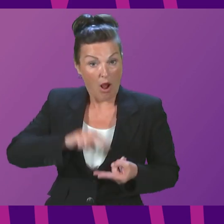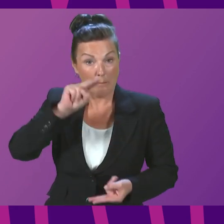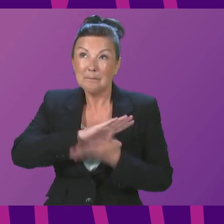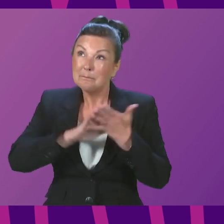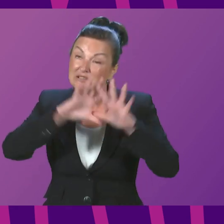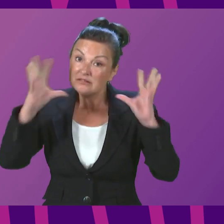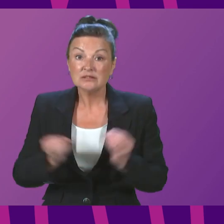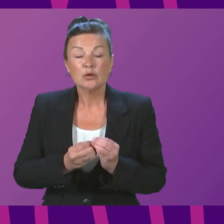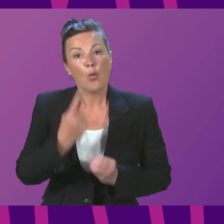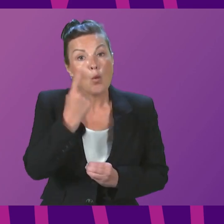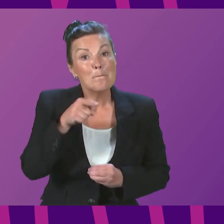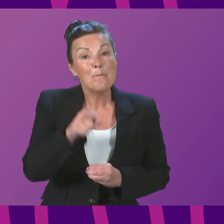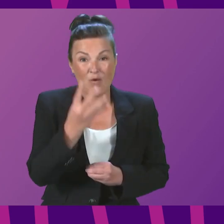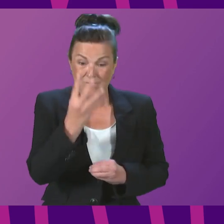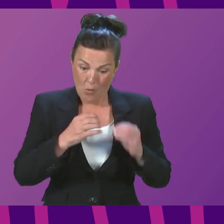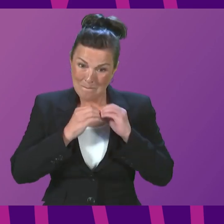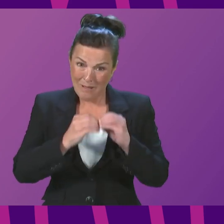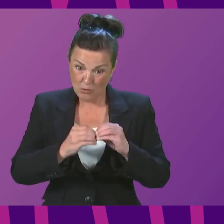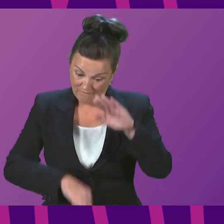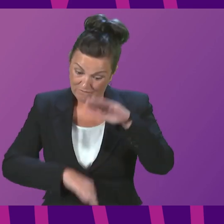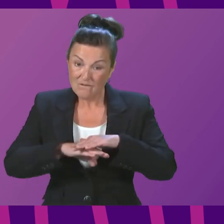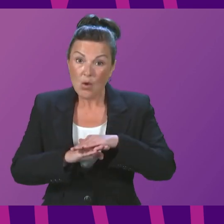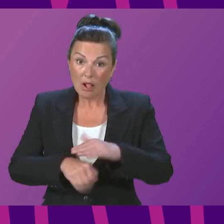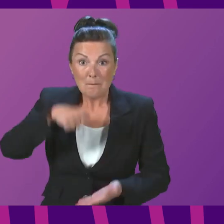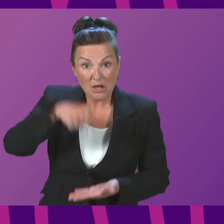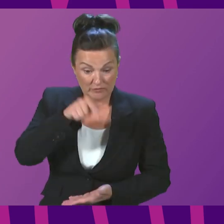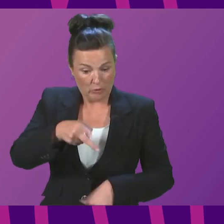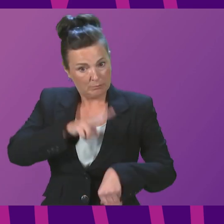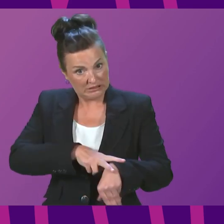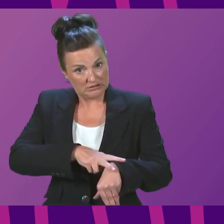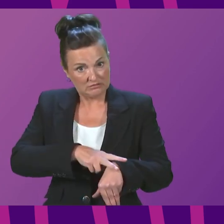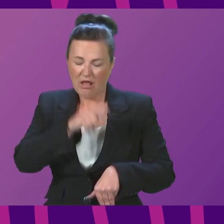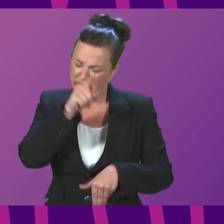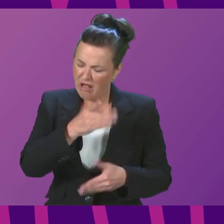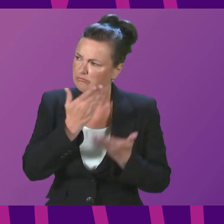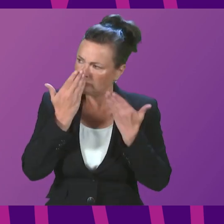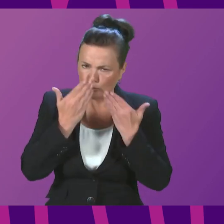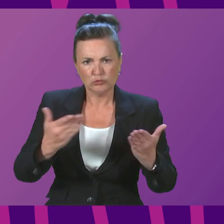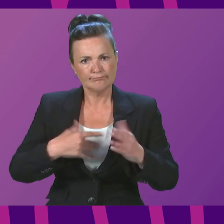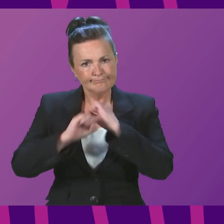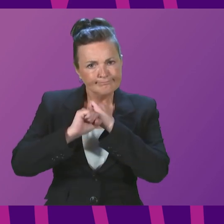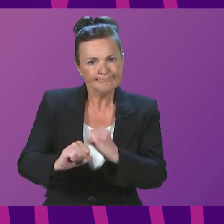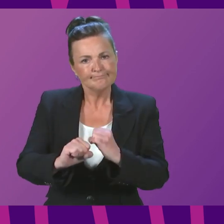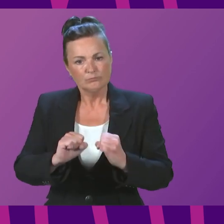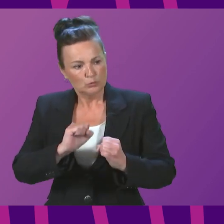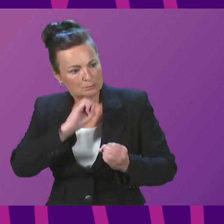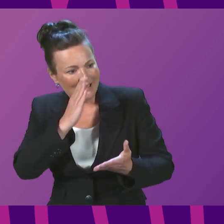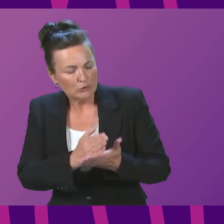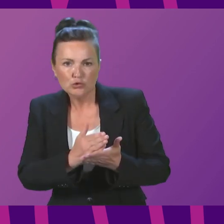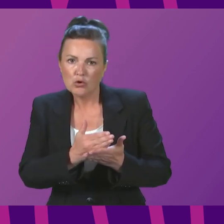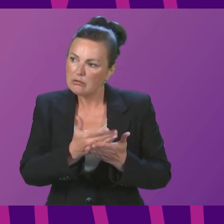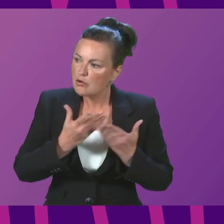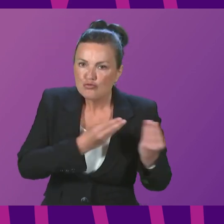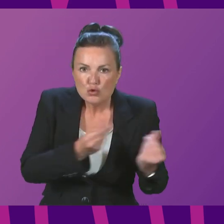almost £1.4 billion. And that budget maintains our commitment to protect the police resource budget in real